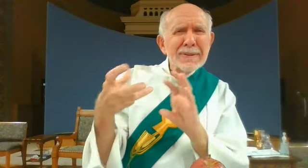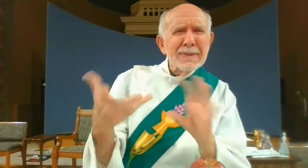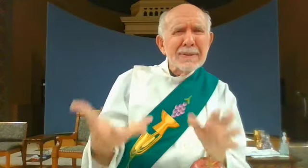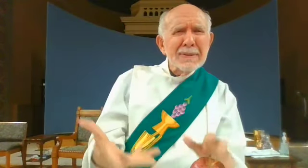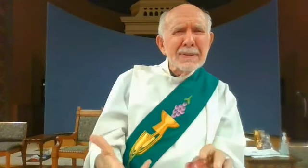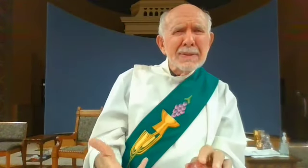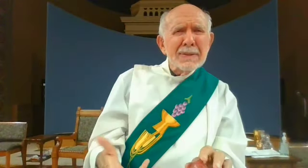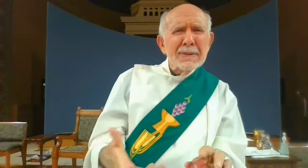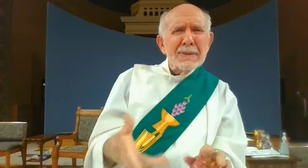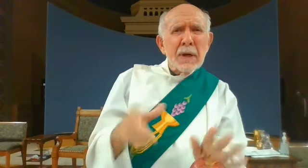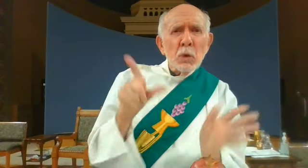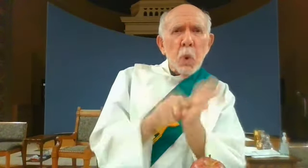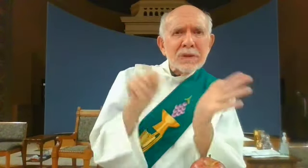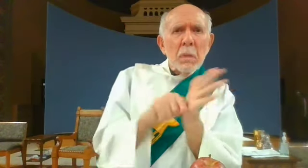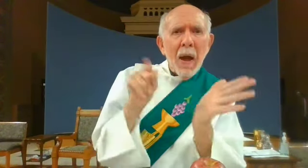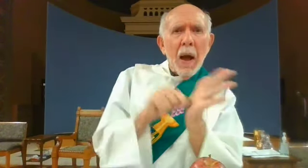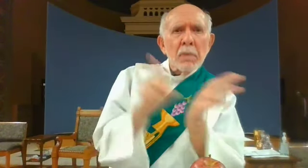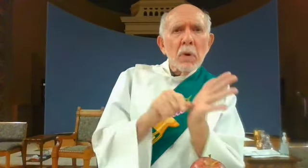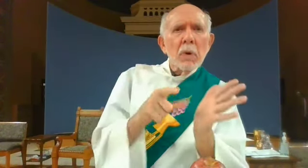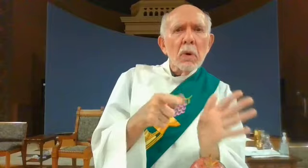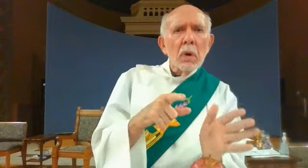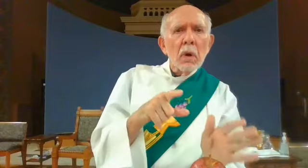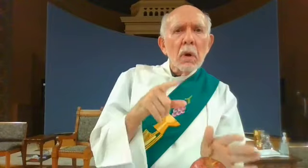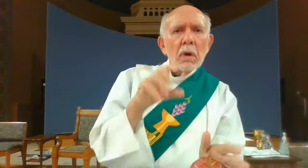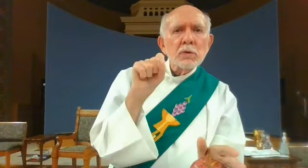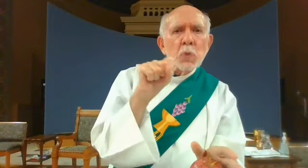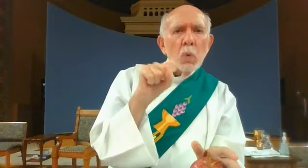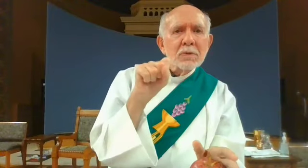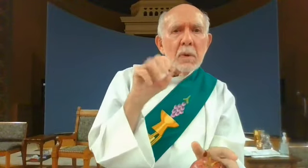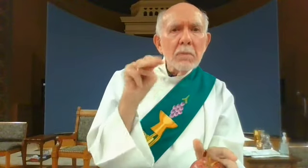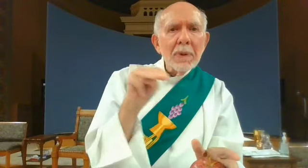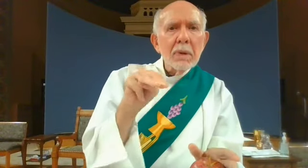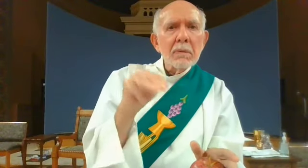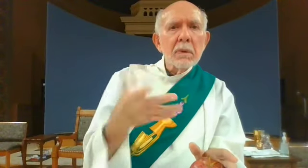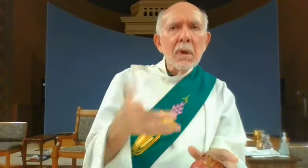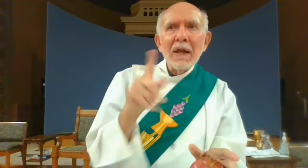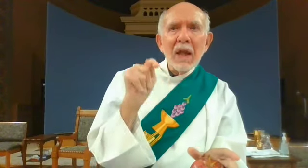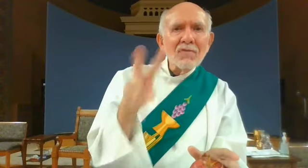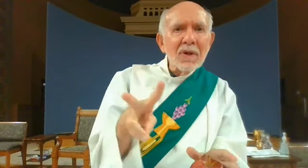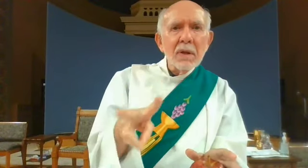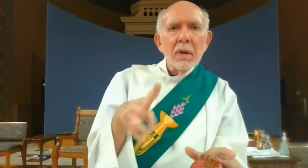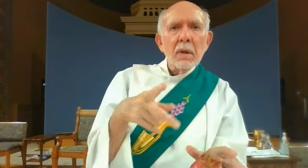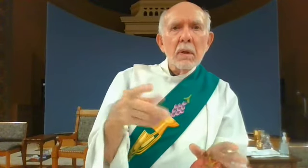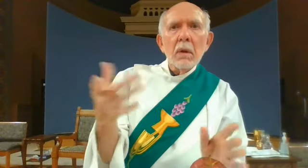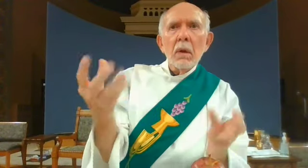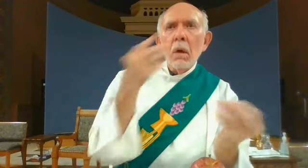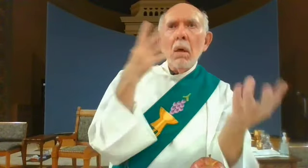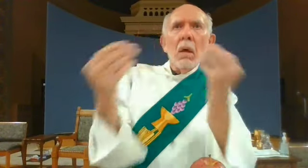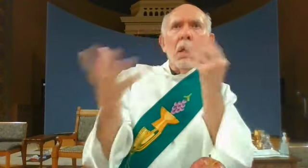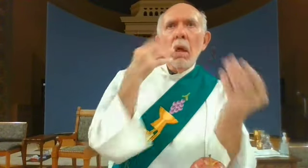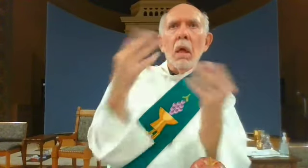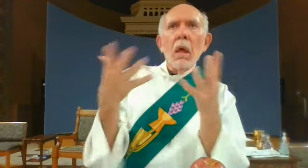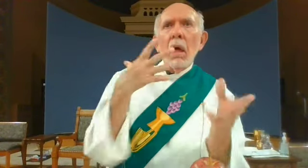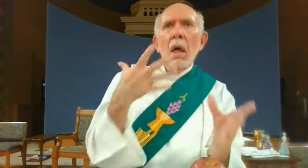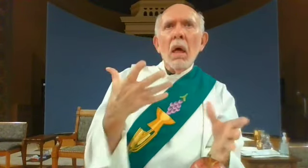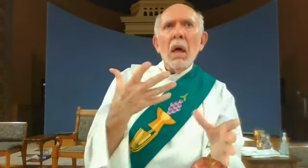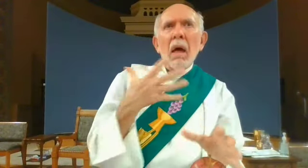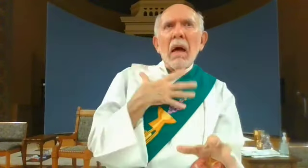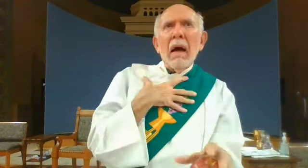a mess I read the newspaper or social media on TV just constantly blasting